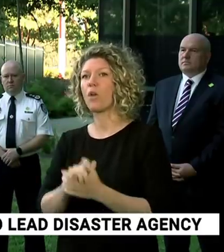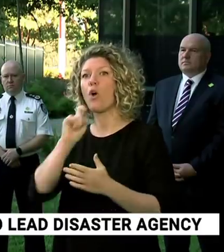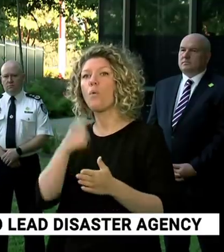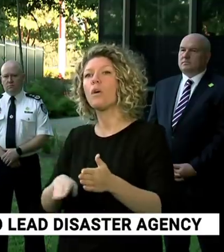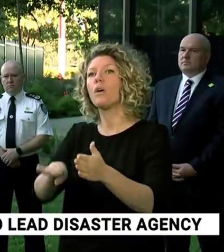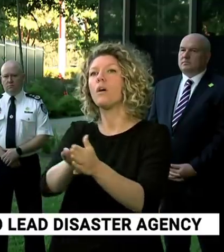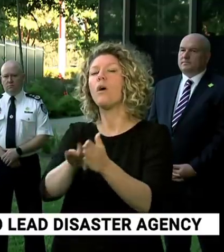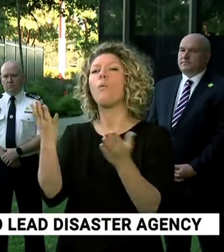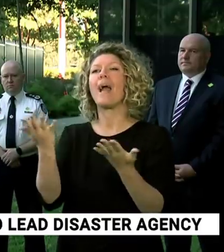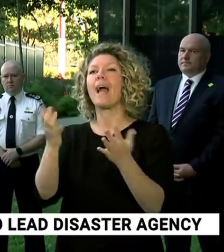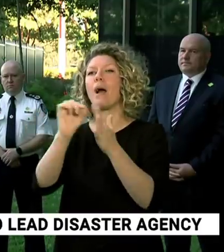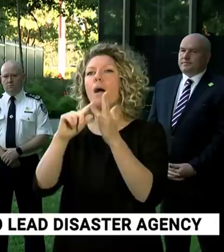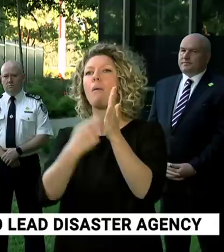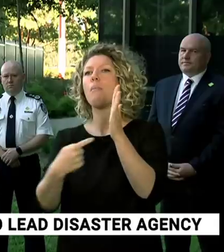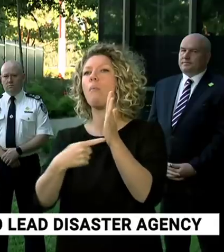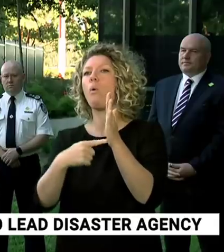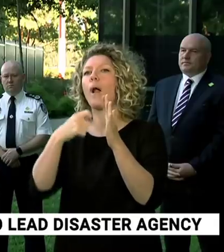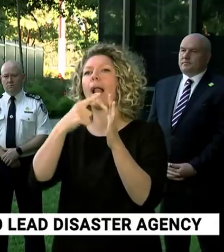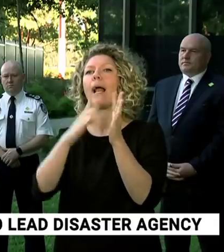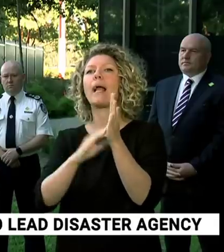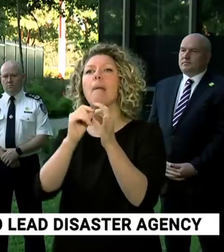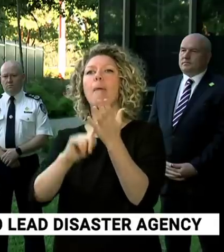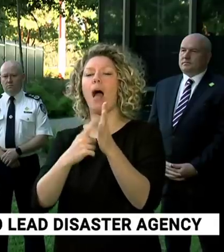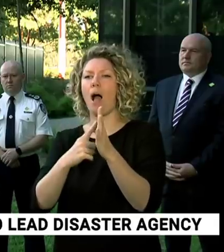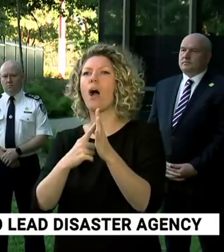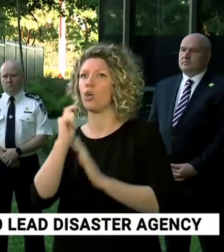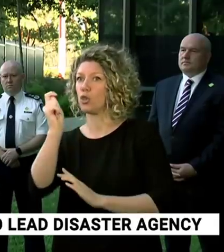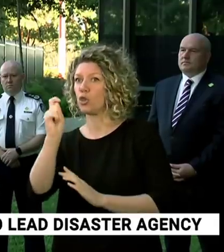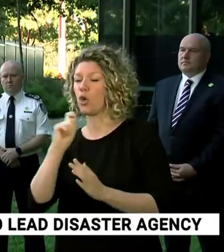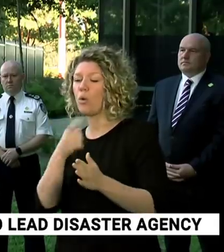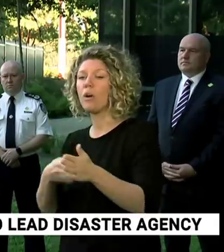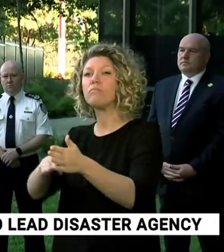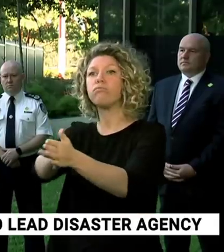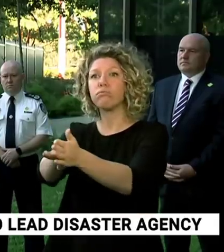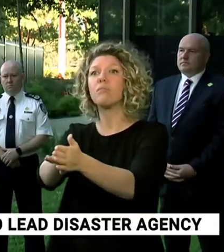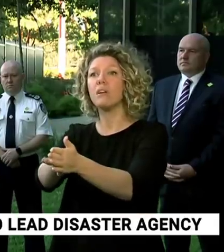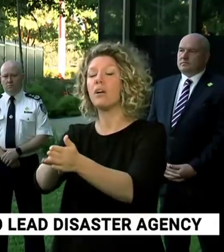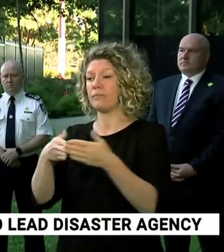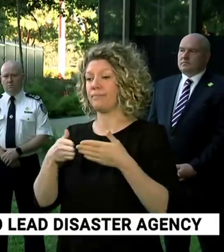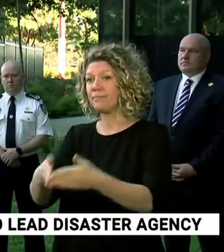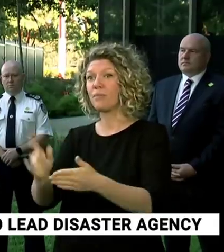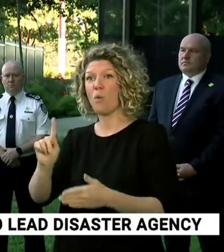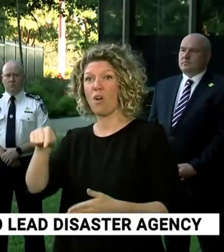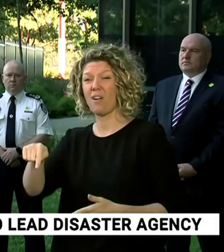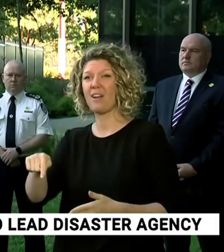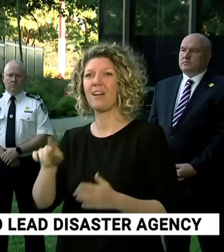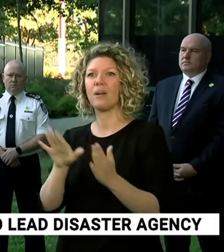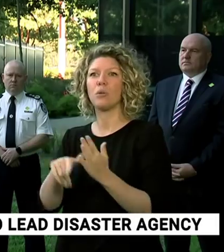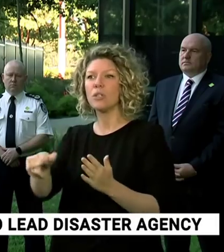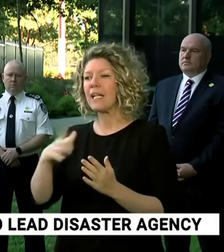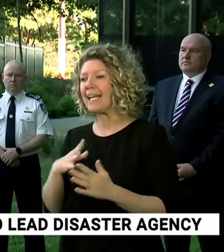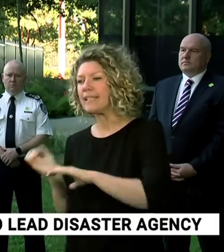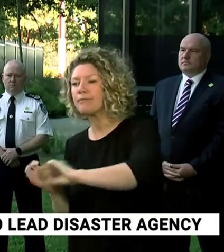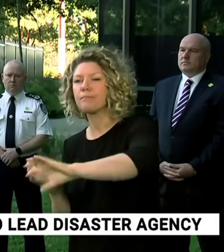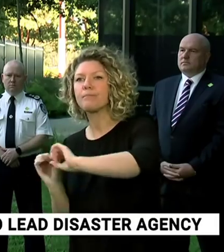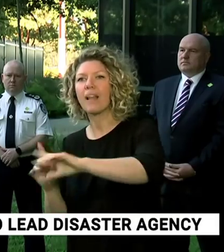at Port Kembla shortly. And the reason we need to dock it is because of the regular supplies that